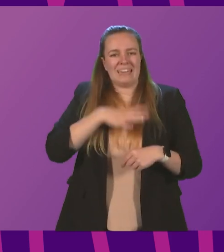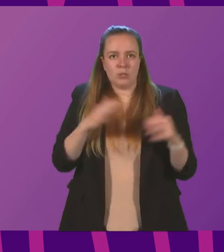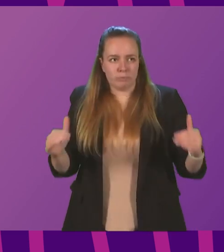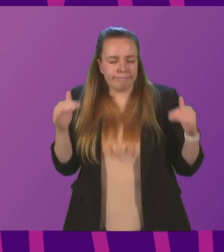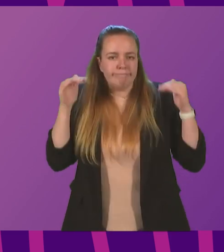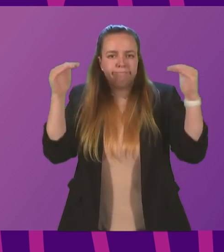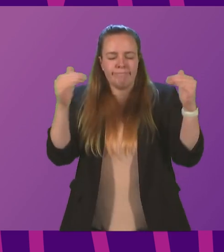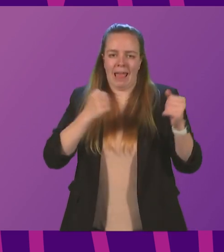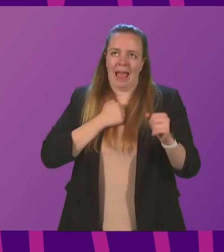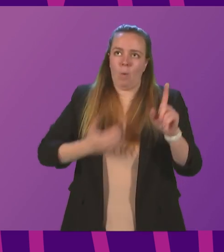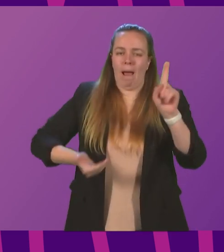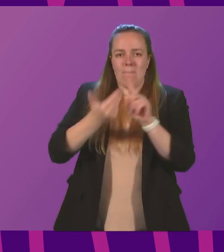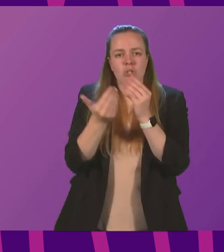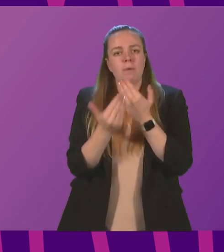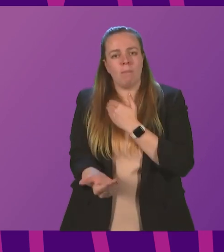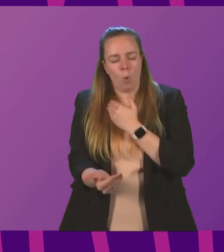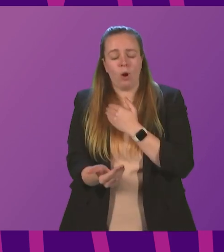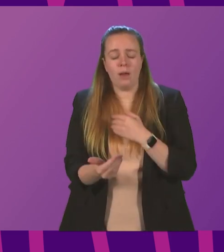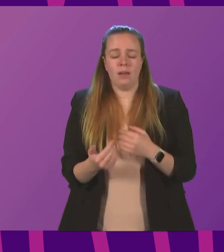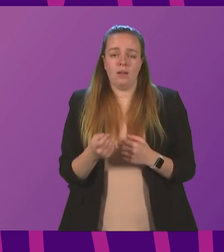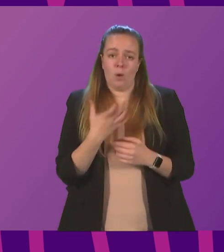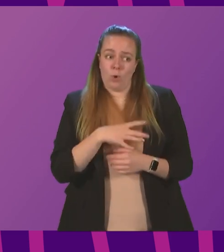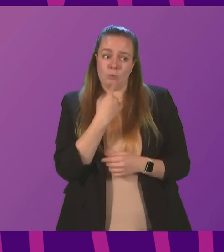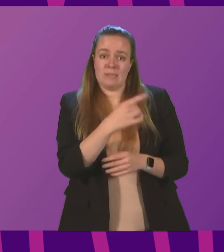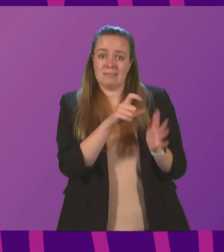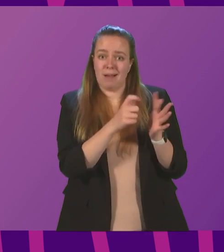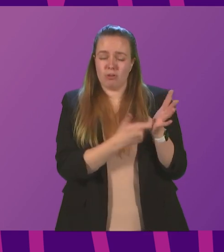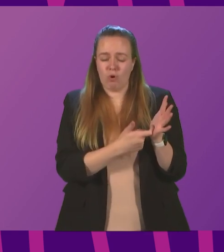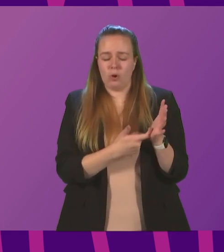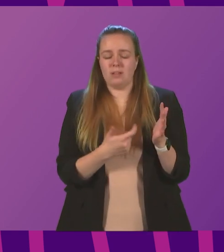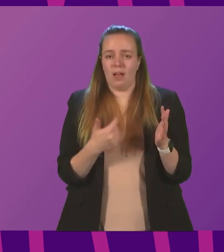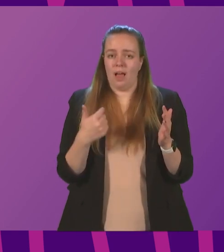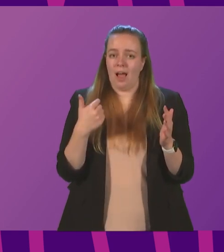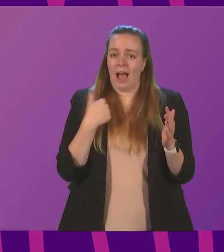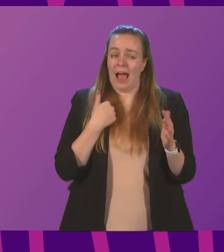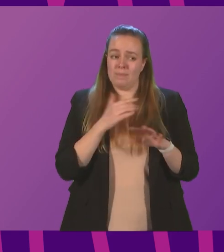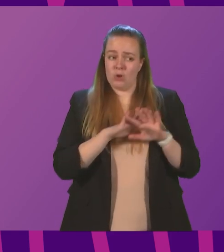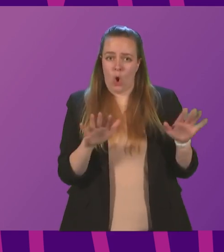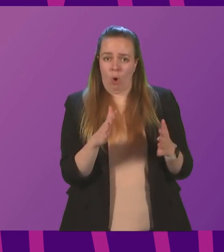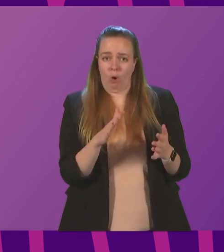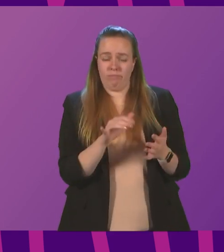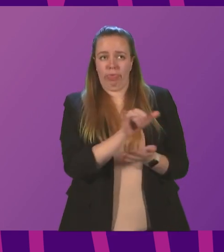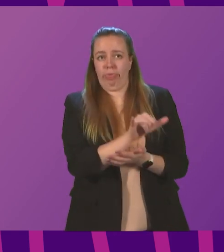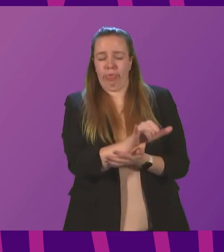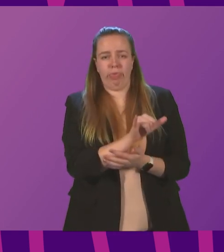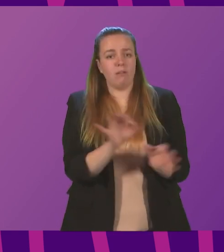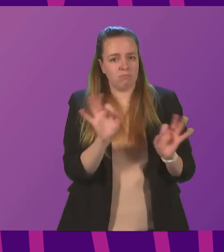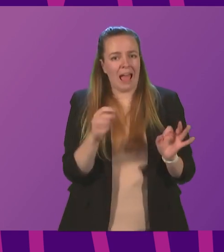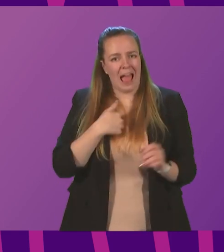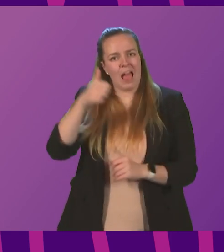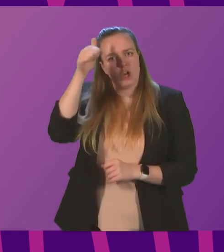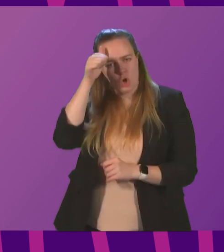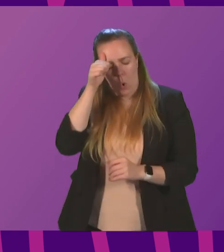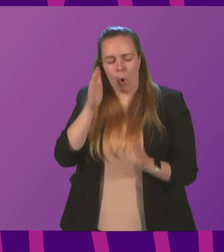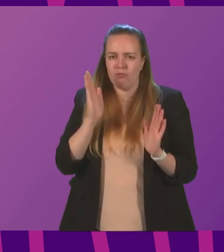ambitions even further. And what I'd say to Douglas Ross is I am under no illusions about that. And I know that this will take